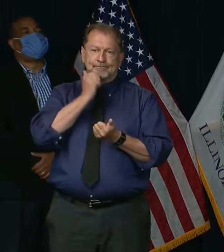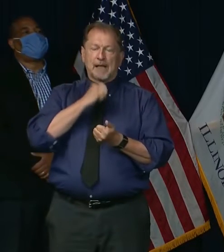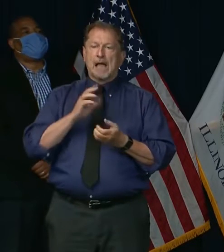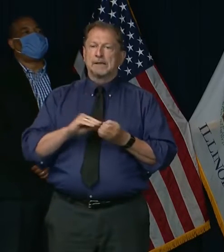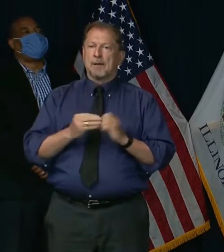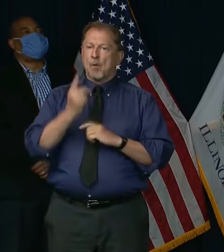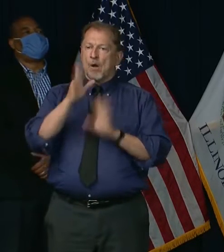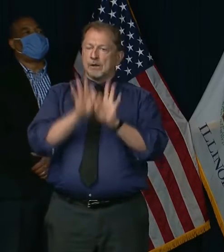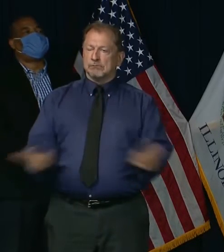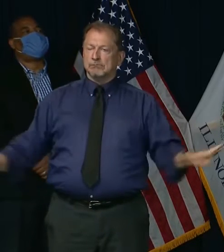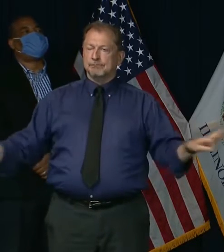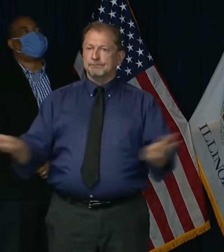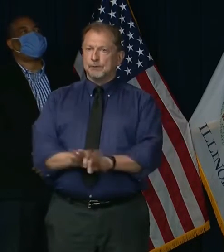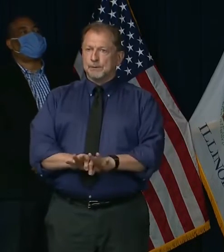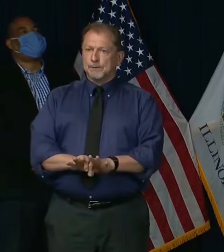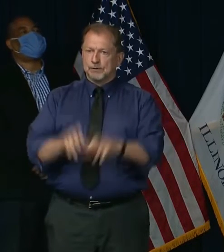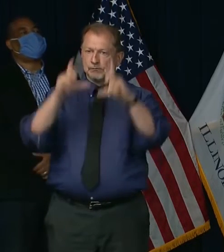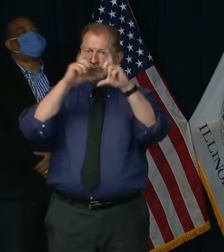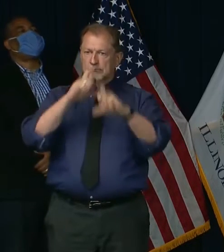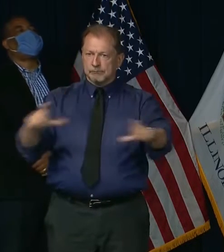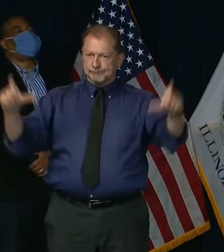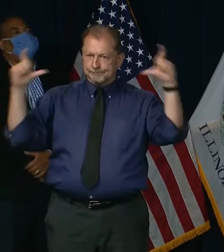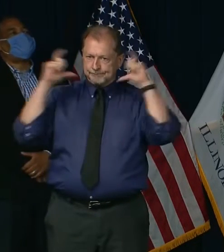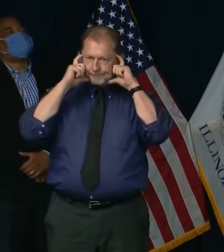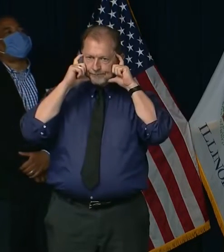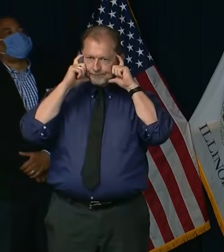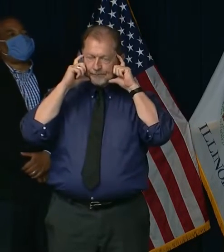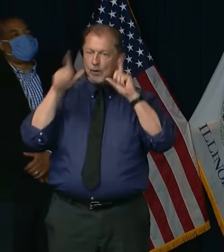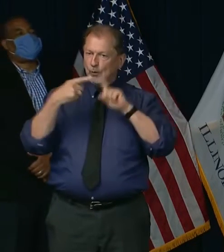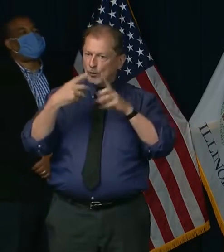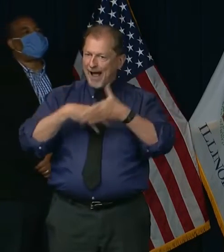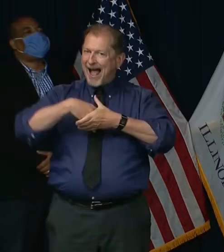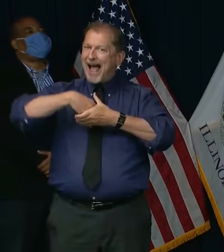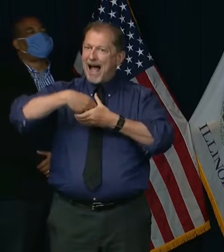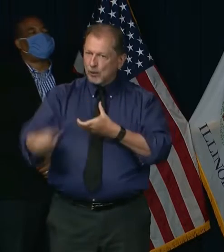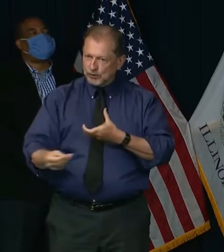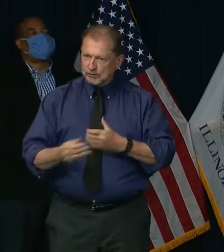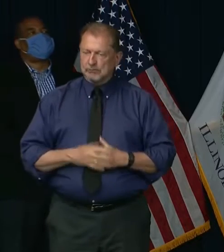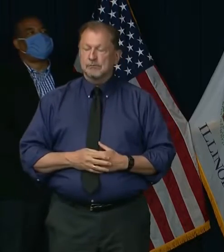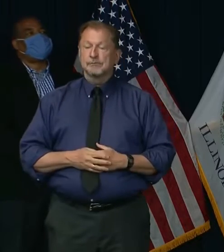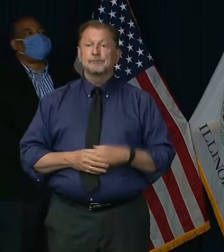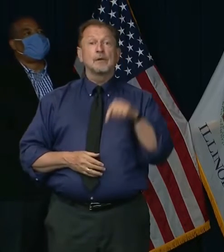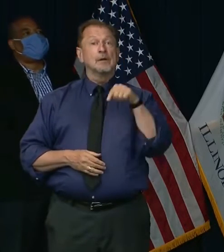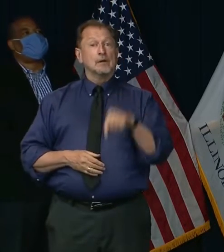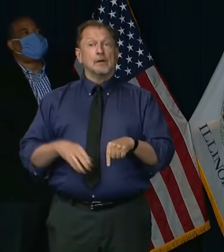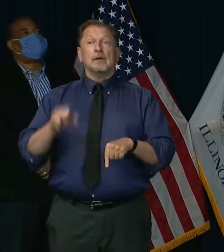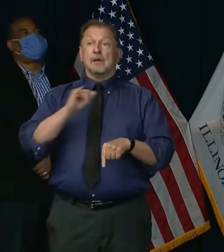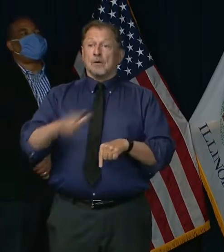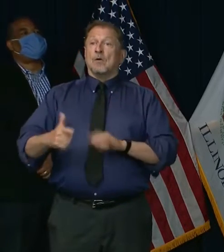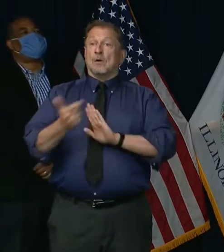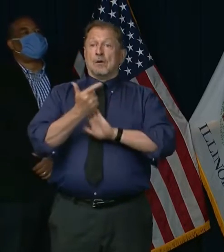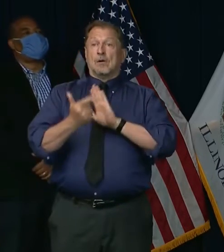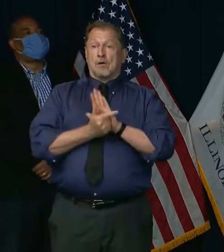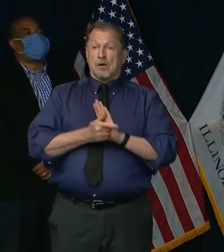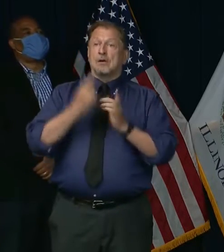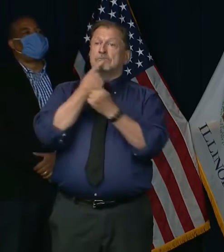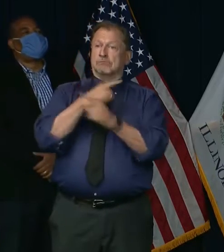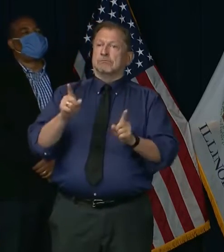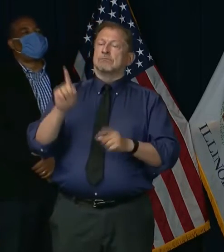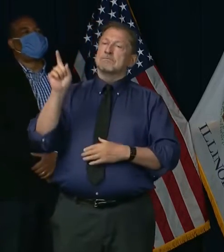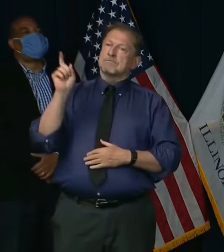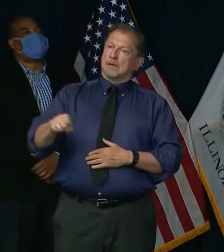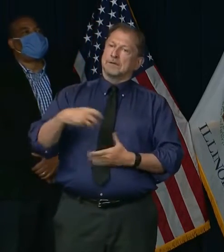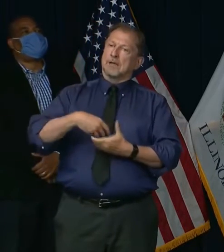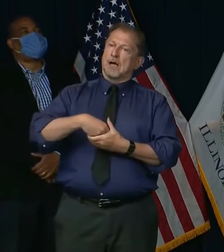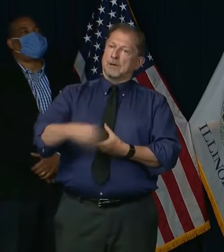wearing a face covering when in public places. Illinois required face coverings in public at the